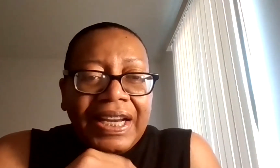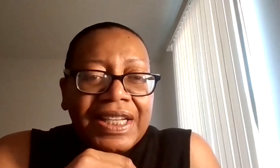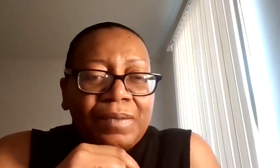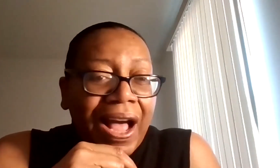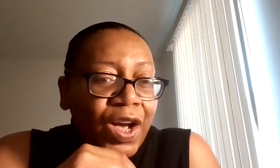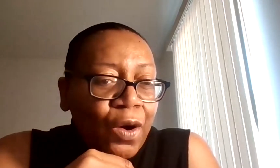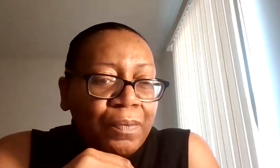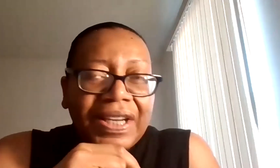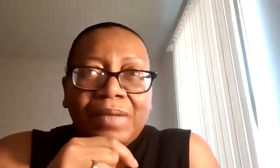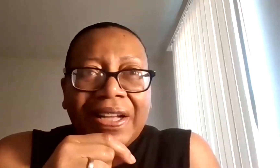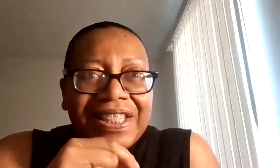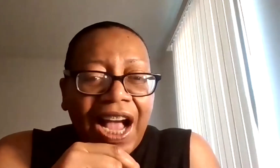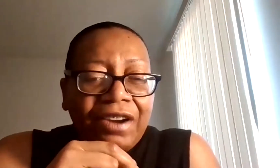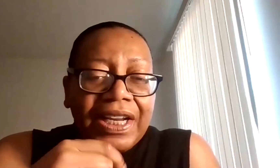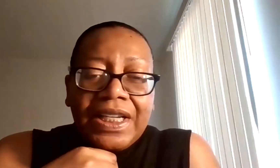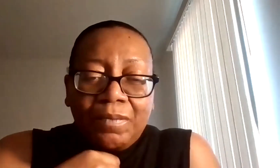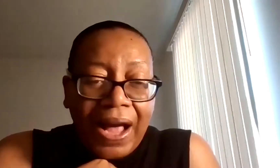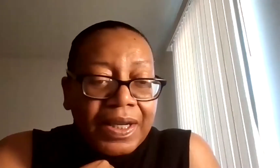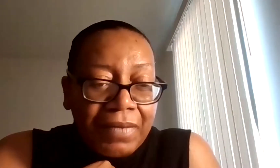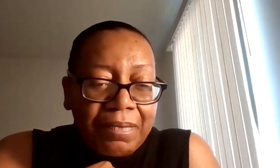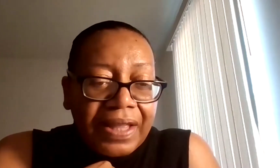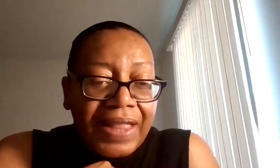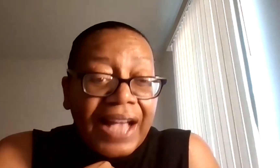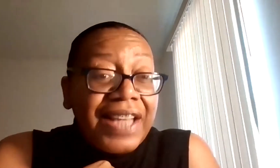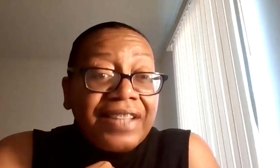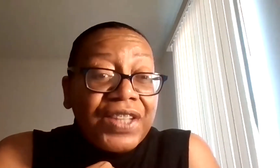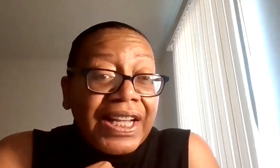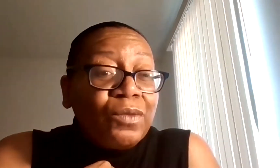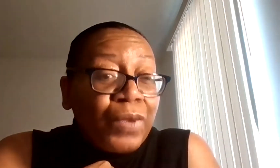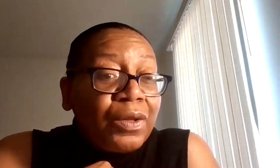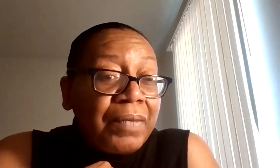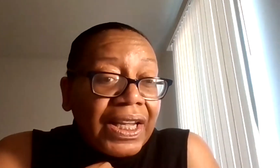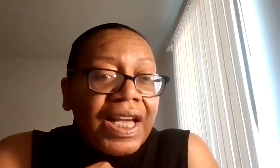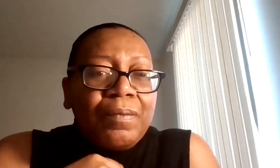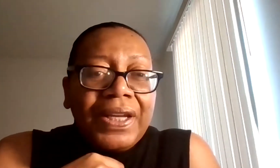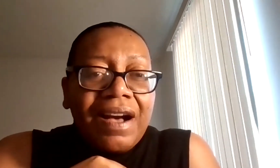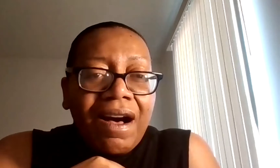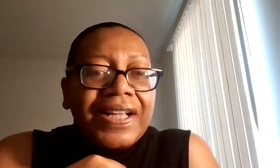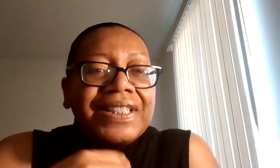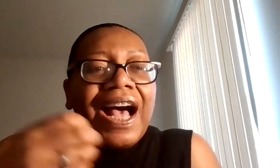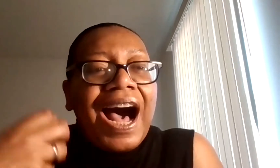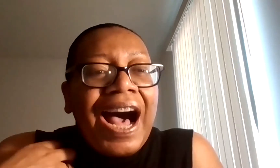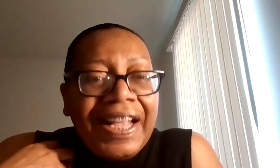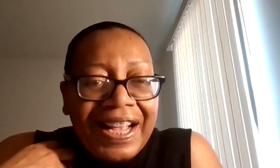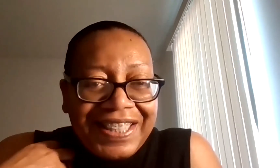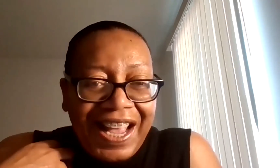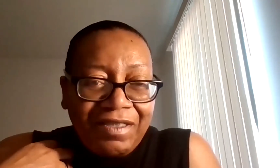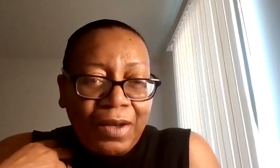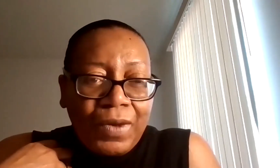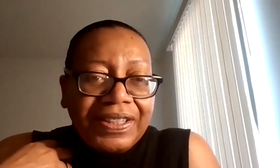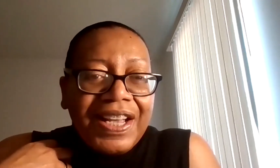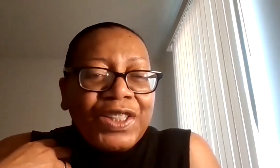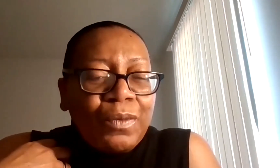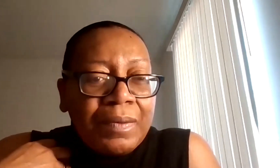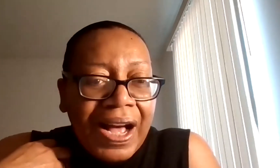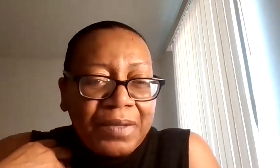And it is my hope, it is my desire, and it is my commitment that, yes, it will be. Because I had to have